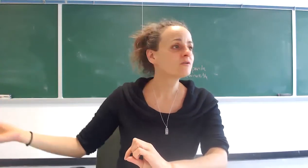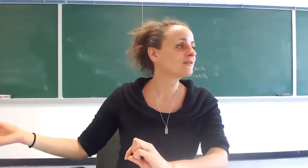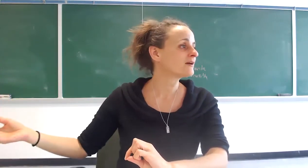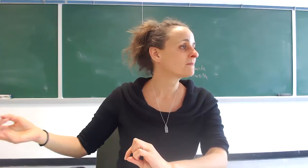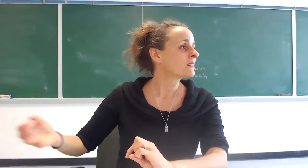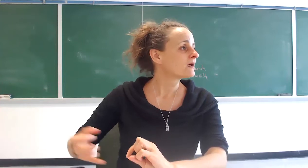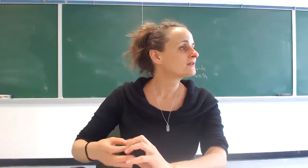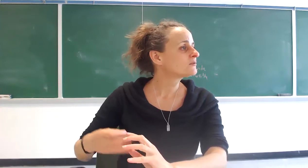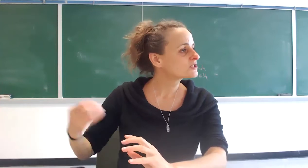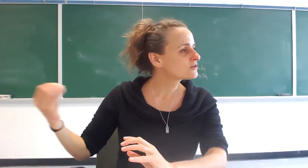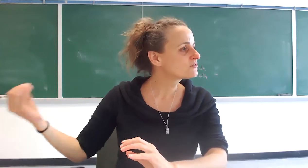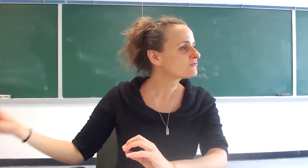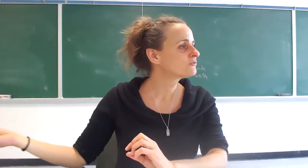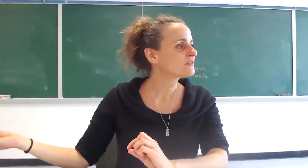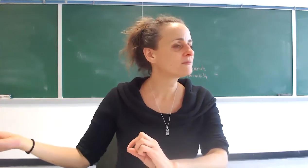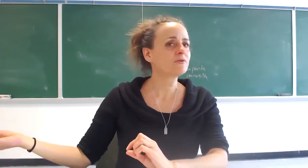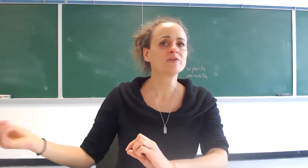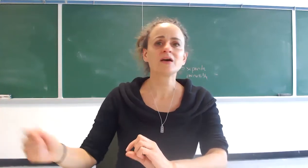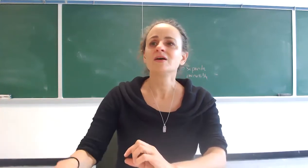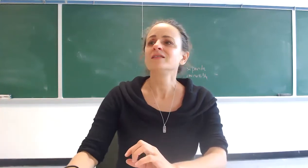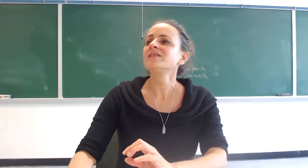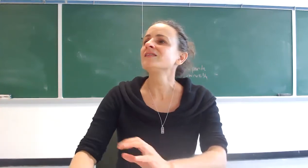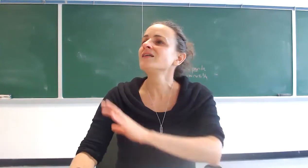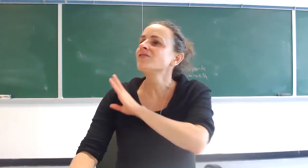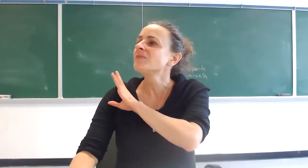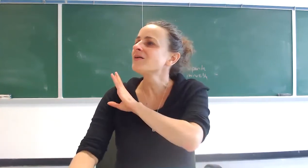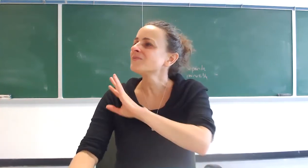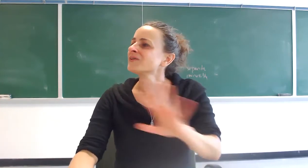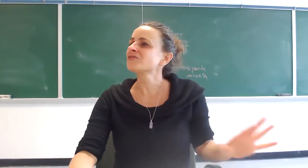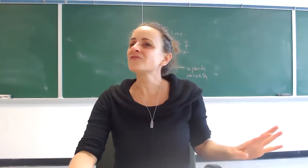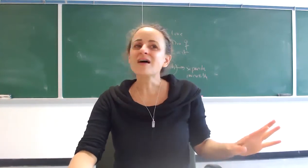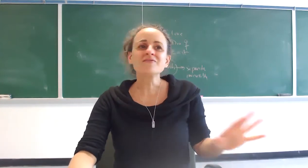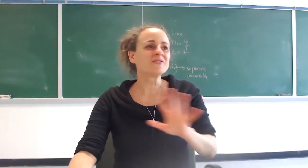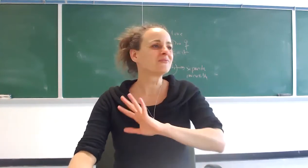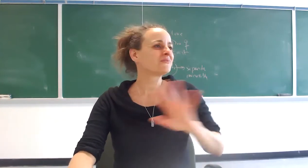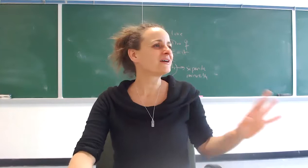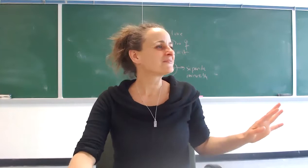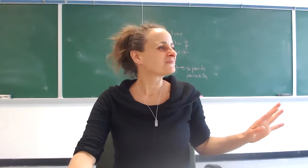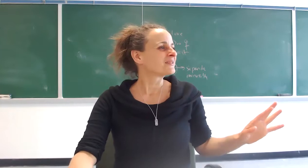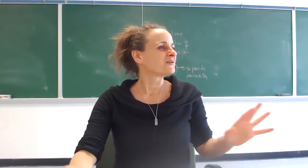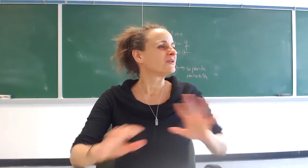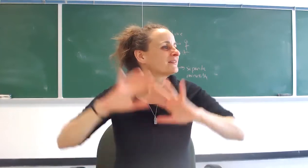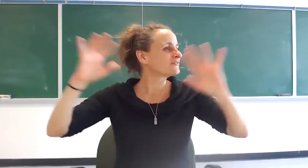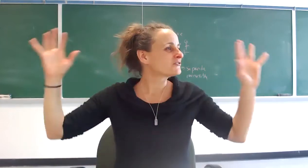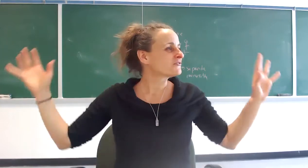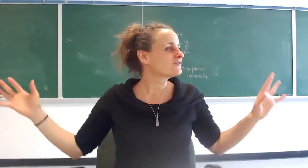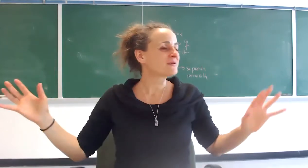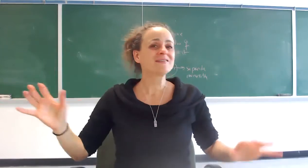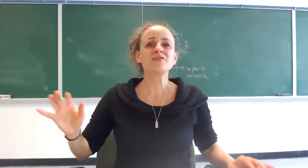than them and they would share the food with that person now this is not even about survival right collective survival because they're